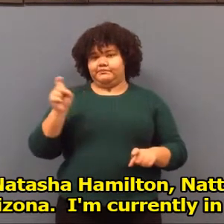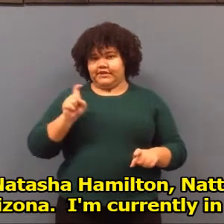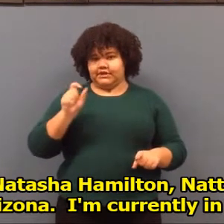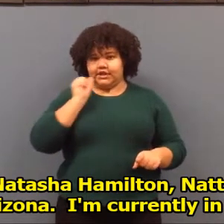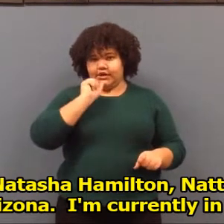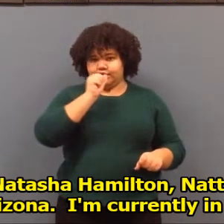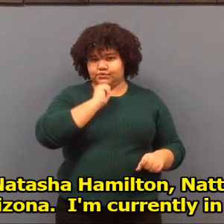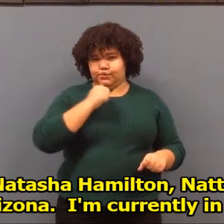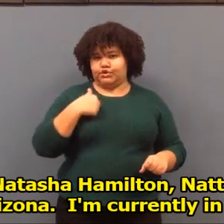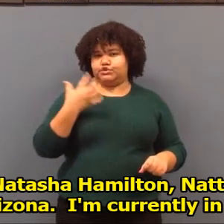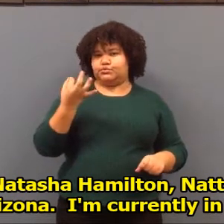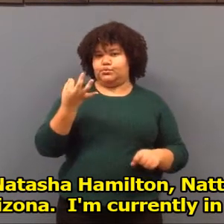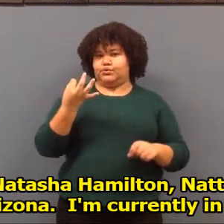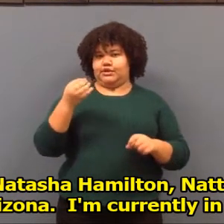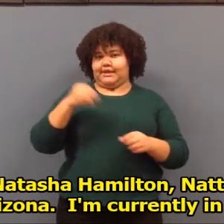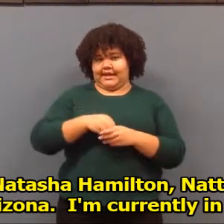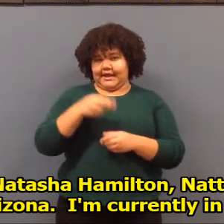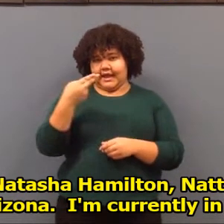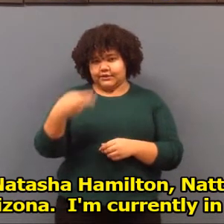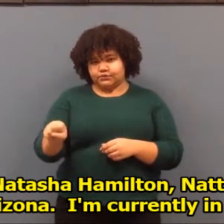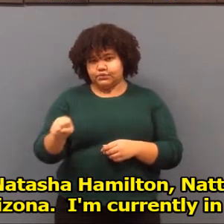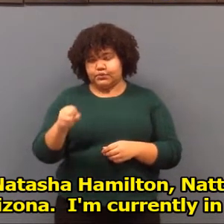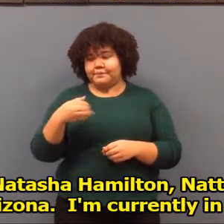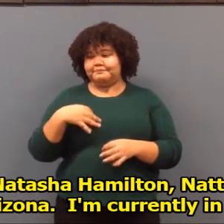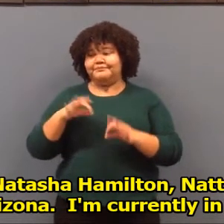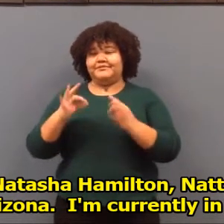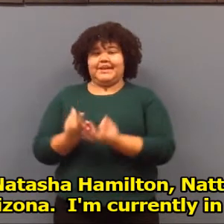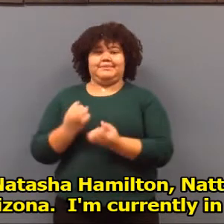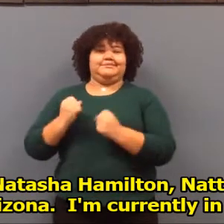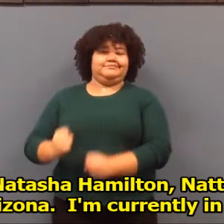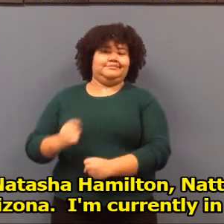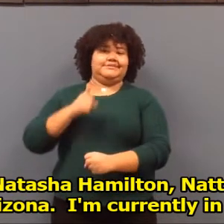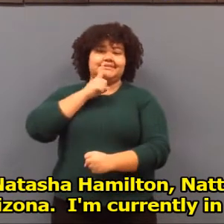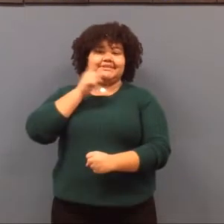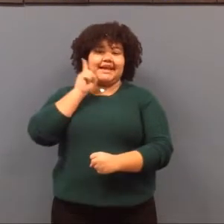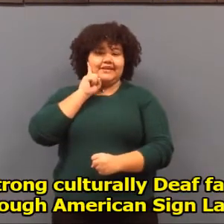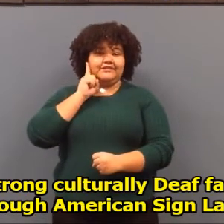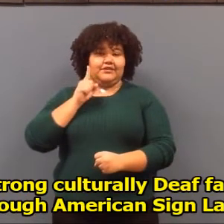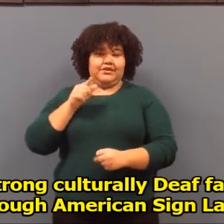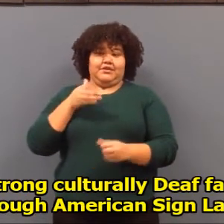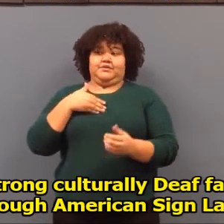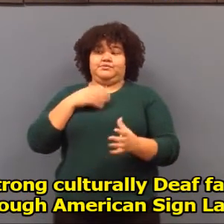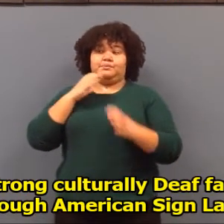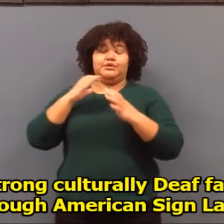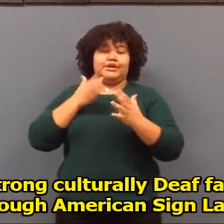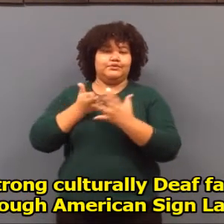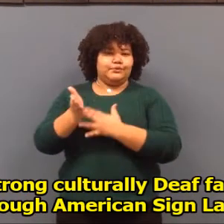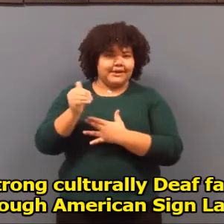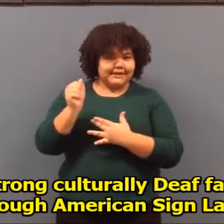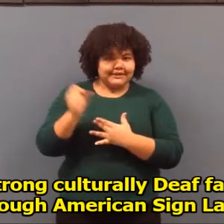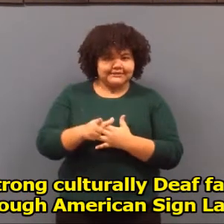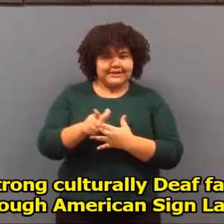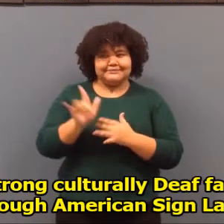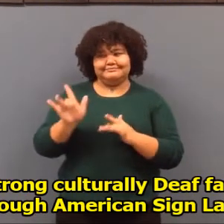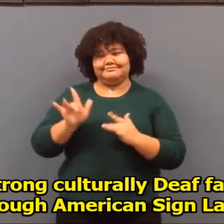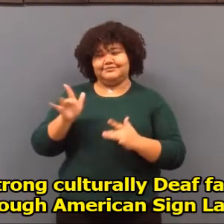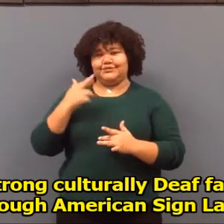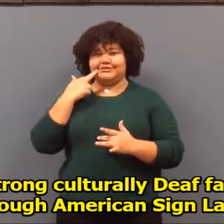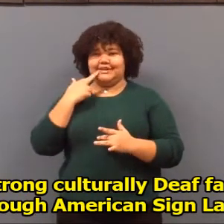I'm from Phoenix, Arizona. I'm currently in high school. I come from a strong culturally Deaf family and we communicate through